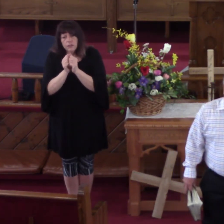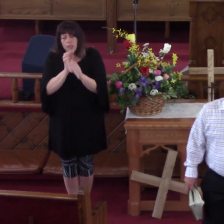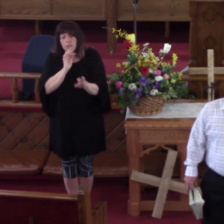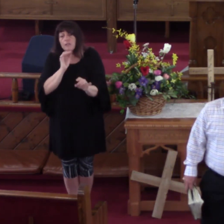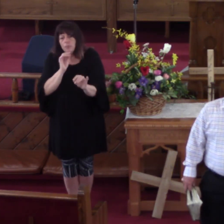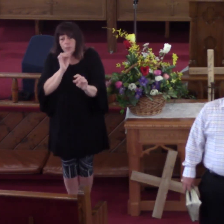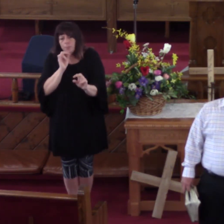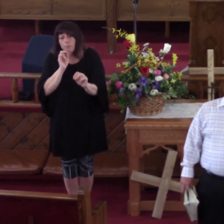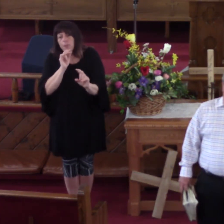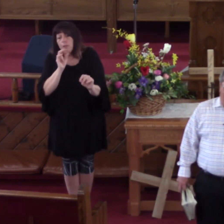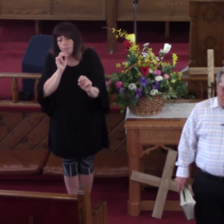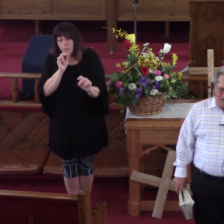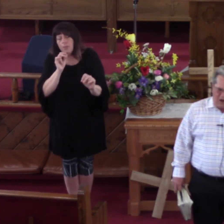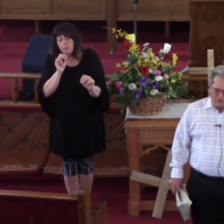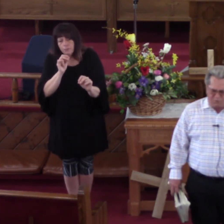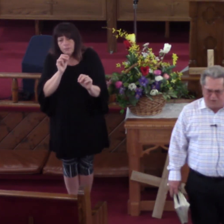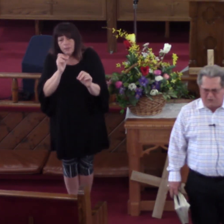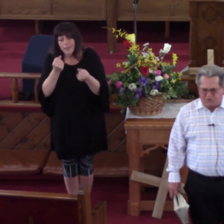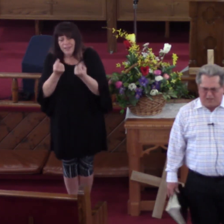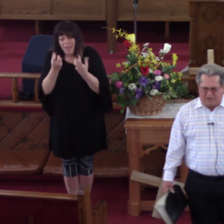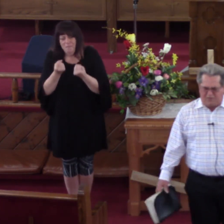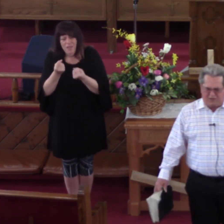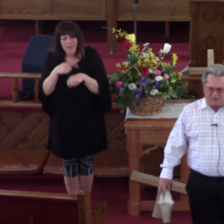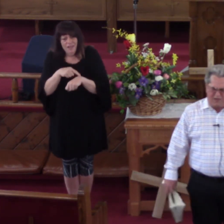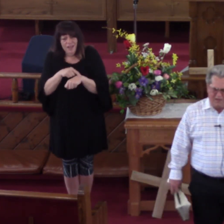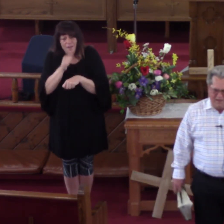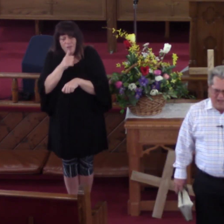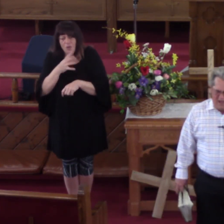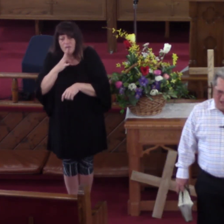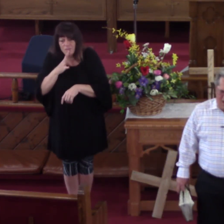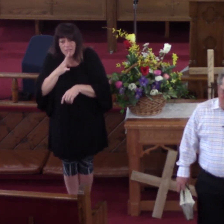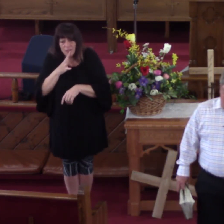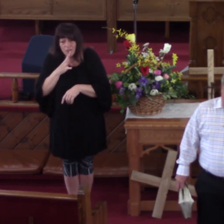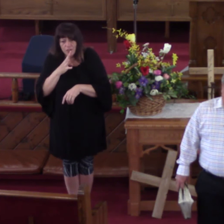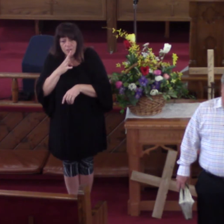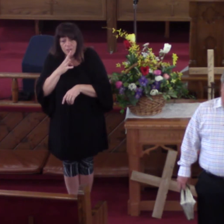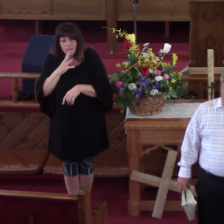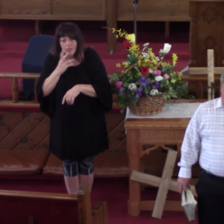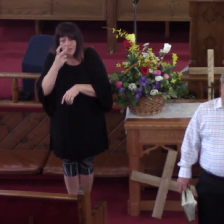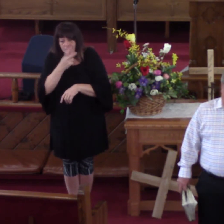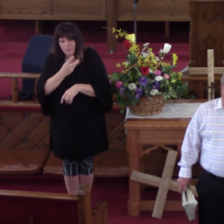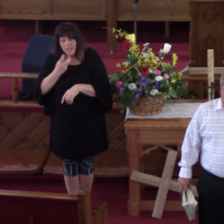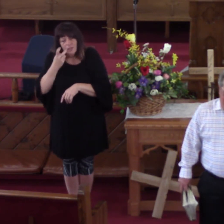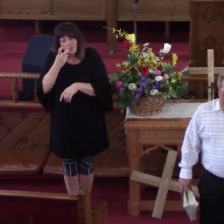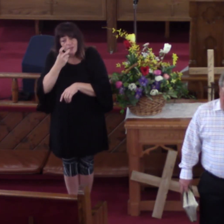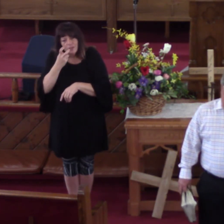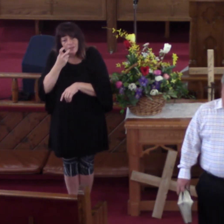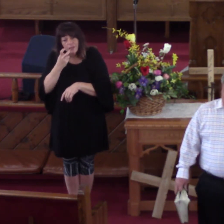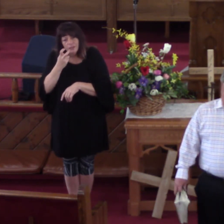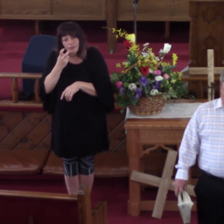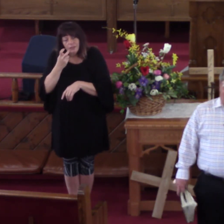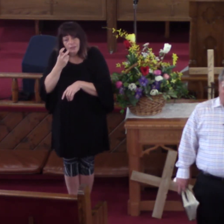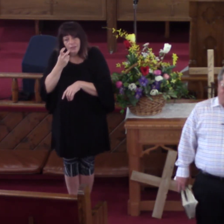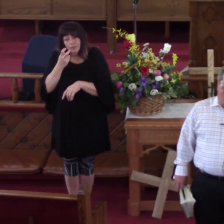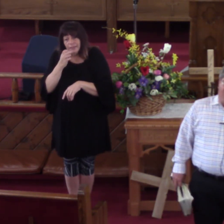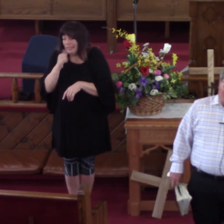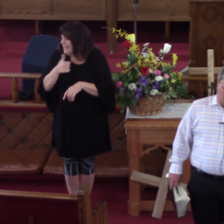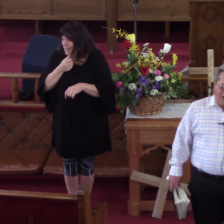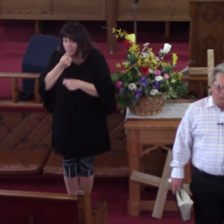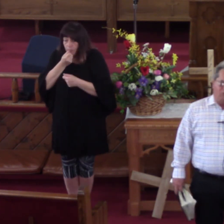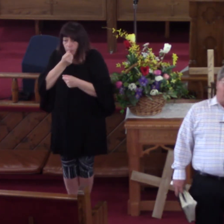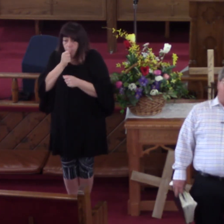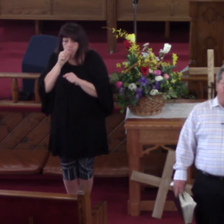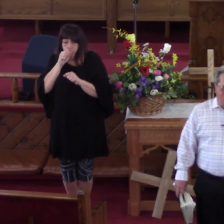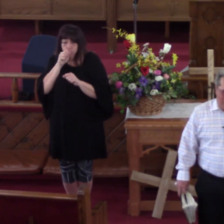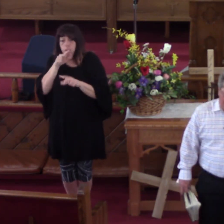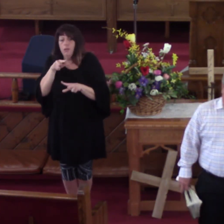Many Times Our Speech That Many Times It Just Doesn't Come Out